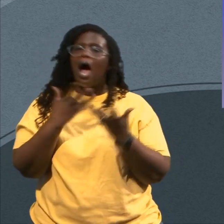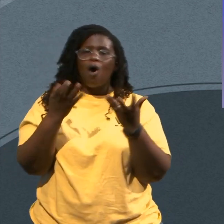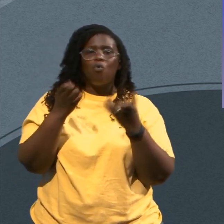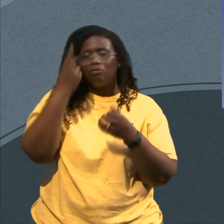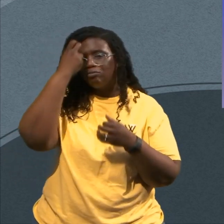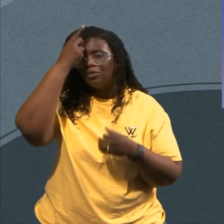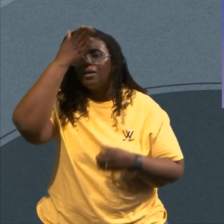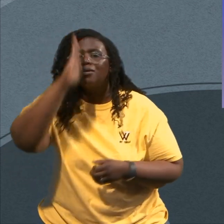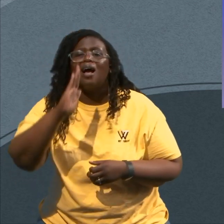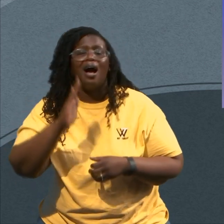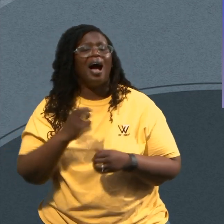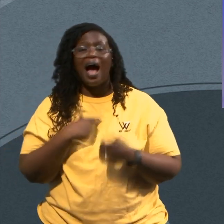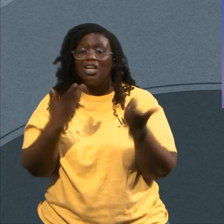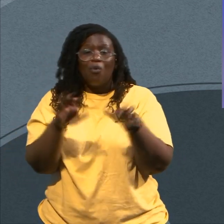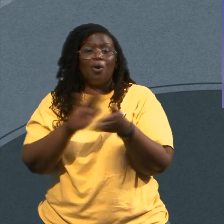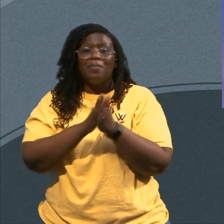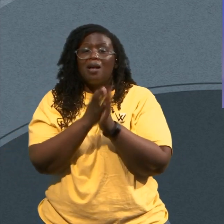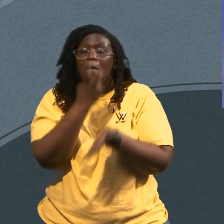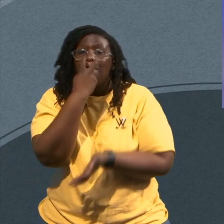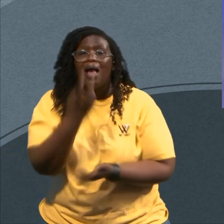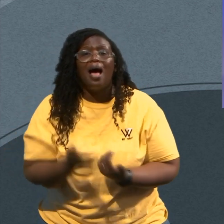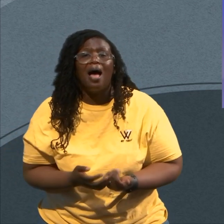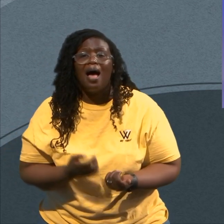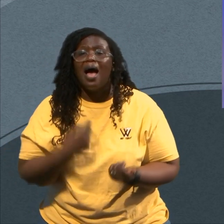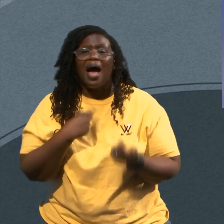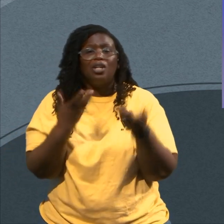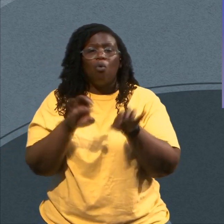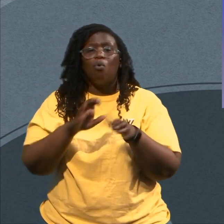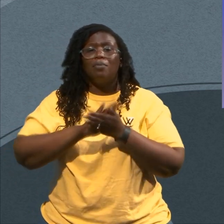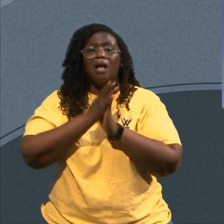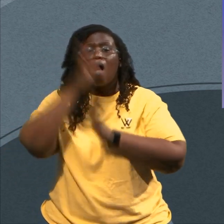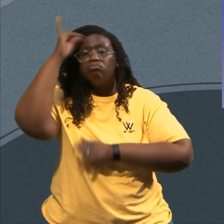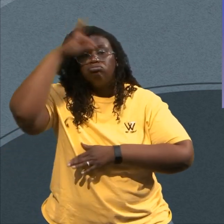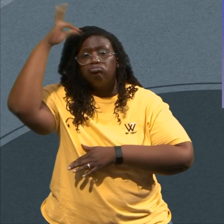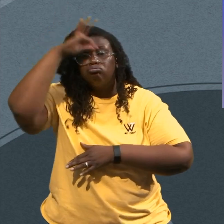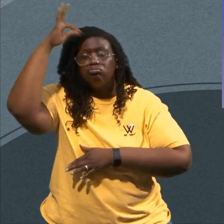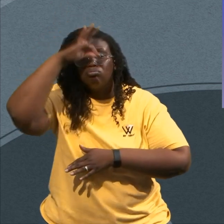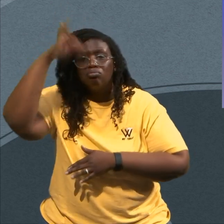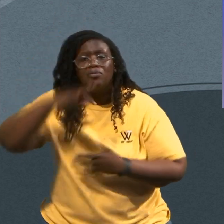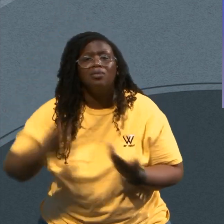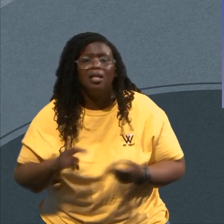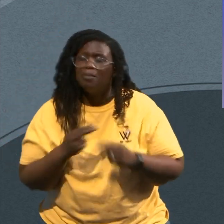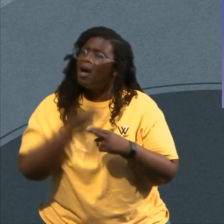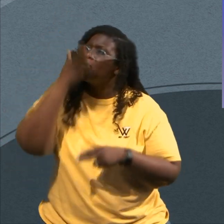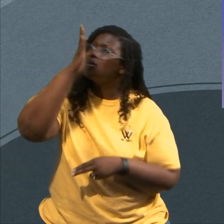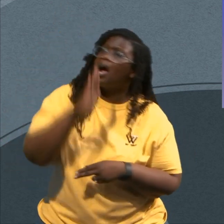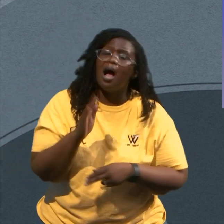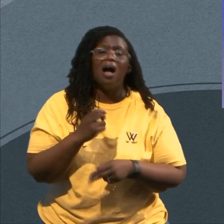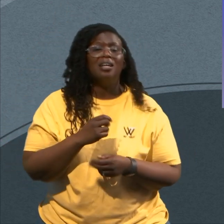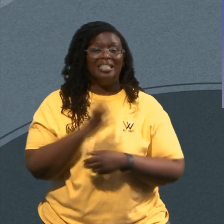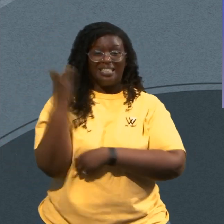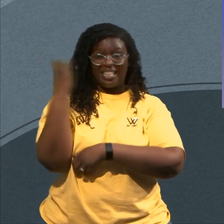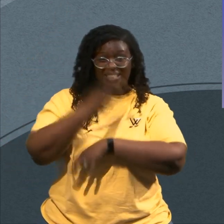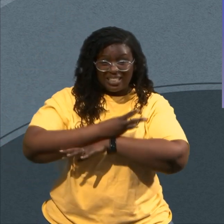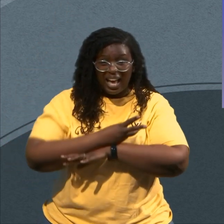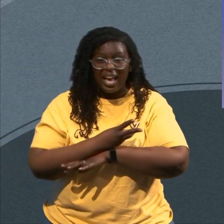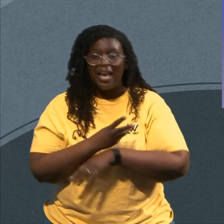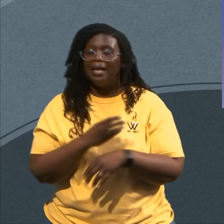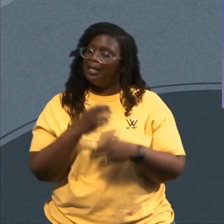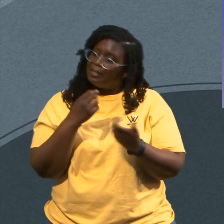I Wish I Had Help The Reason I'm On The Church Page Is Cause I Don't Want To Go Blind I Must Spend Six Days Dealing With That Mess But On